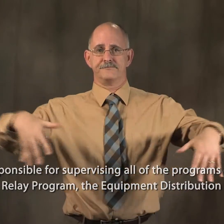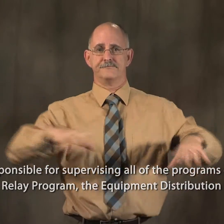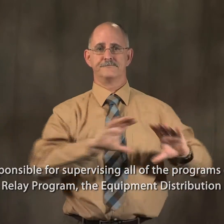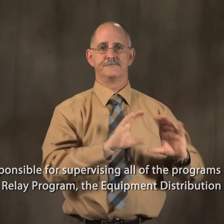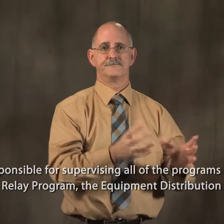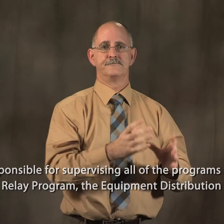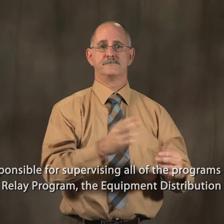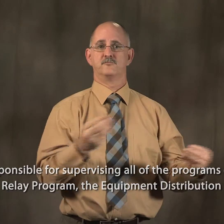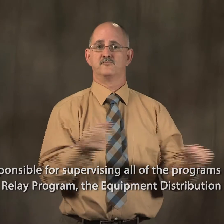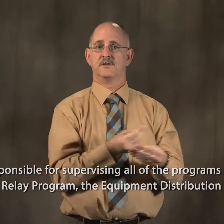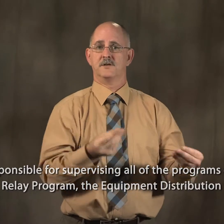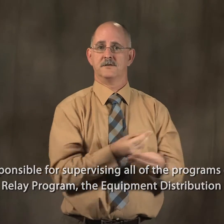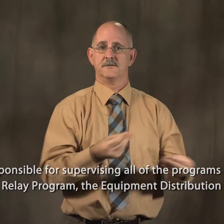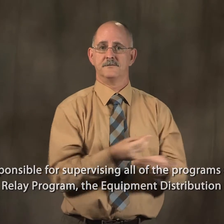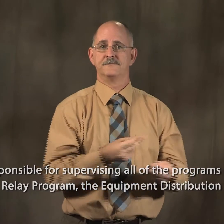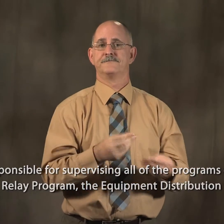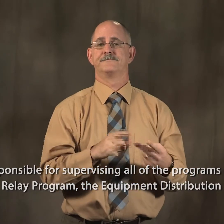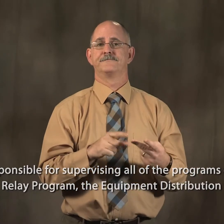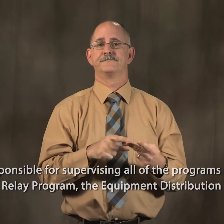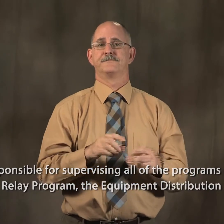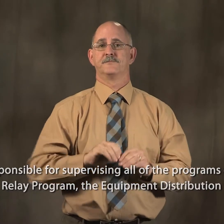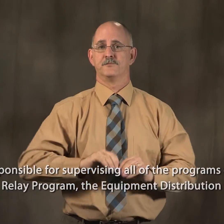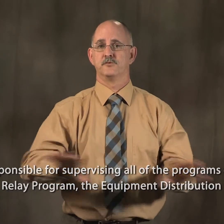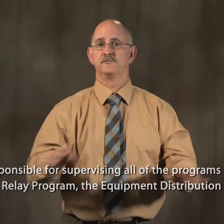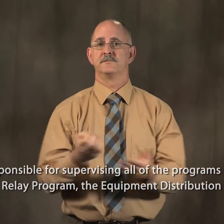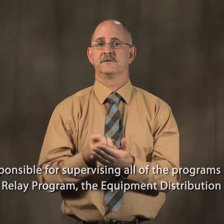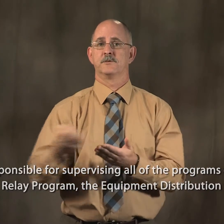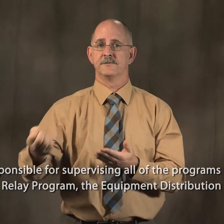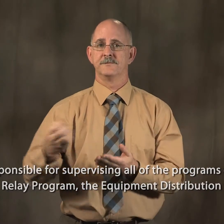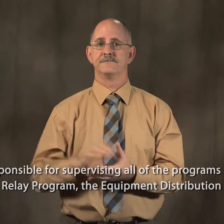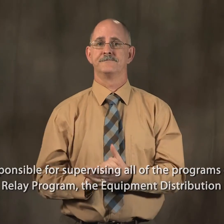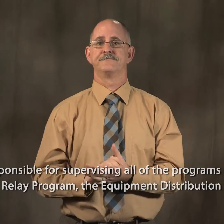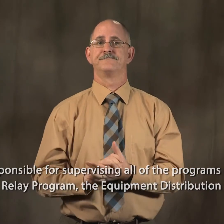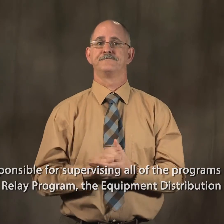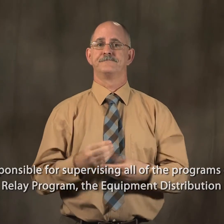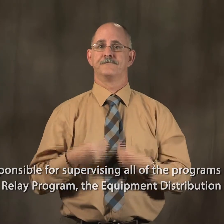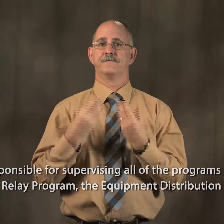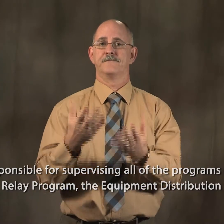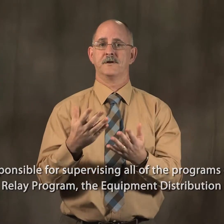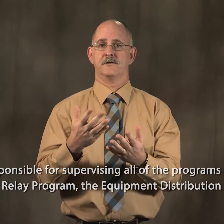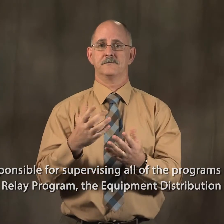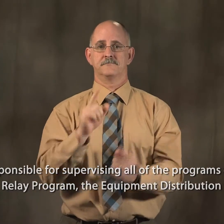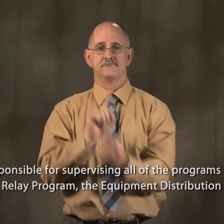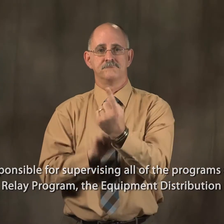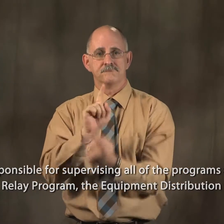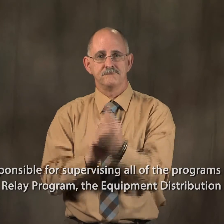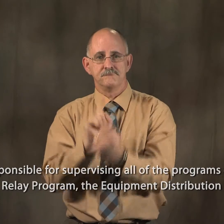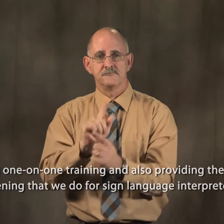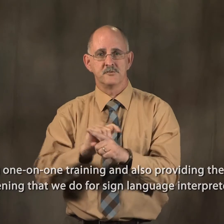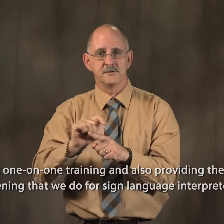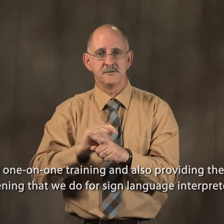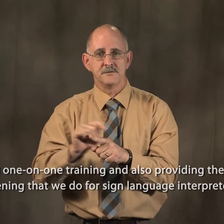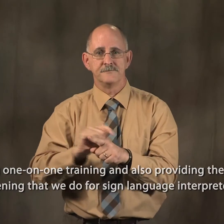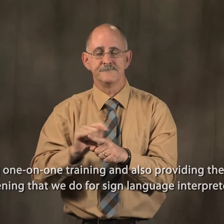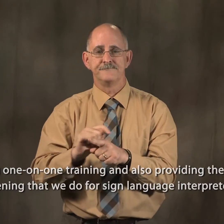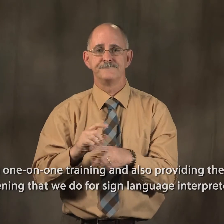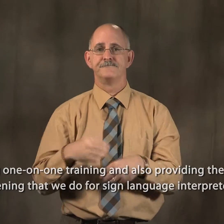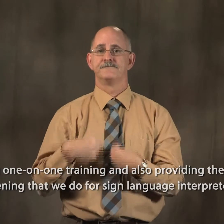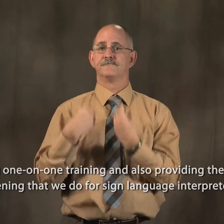the programs of VDDHH, such as the relay program, the equipment distribution program, providing one-on-one